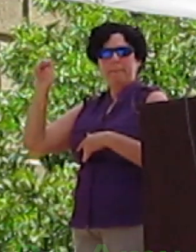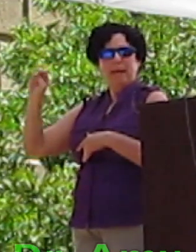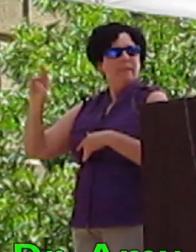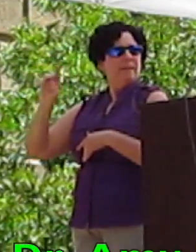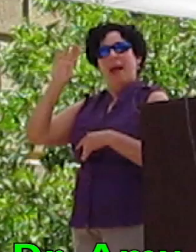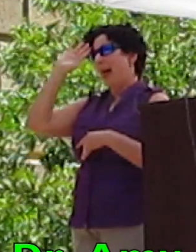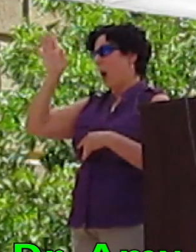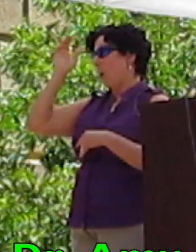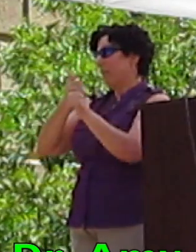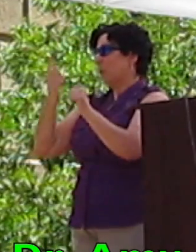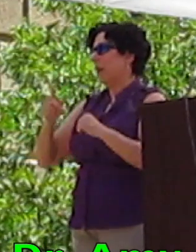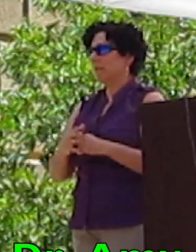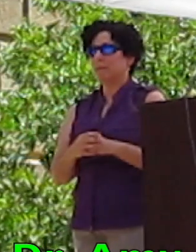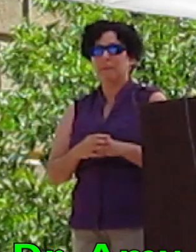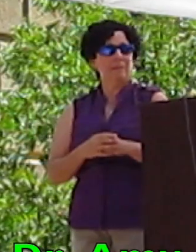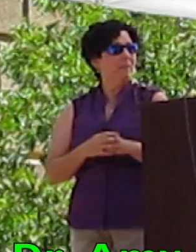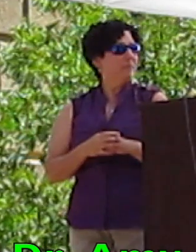Hello, hello everyone.